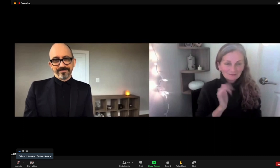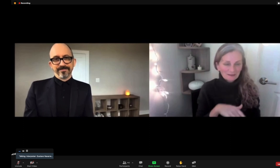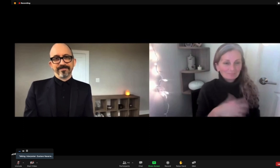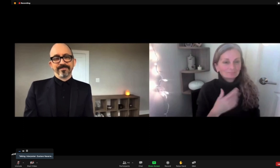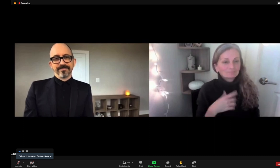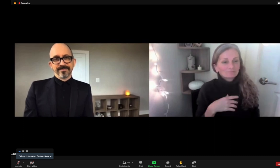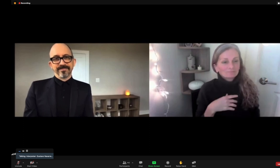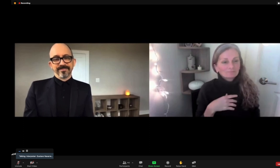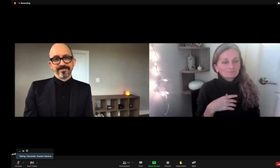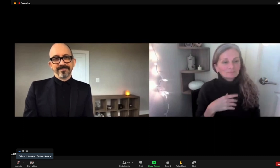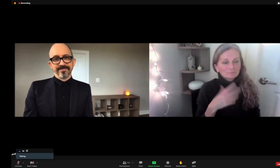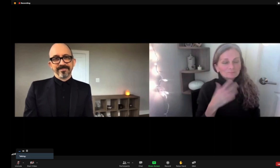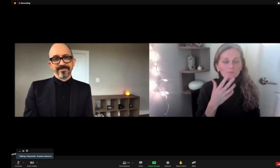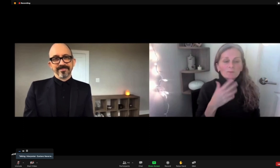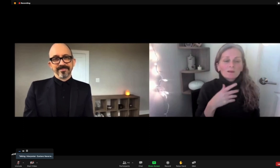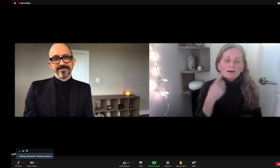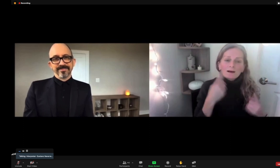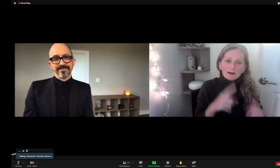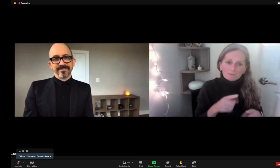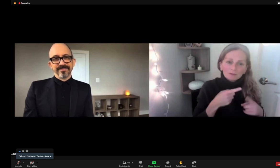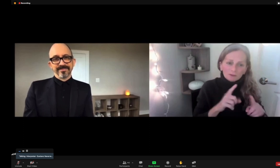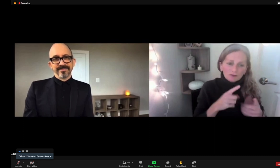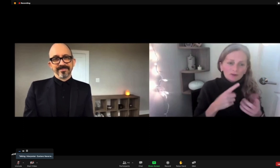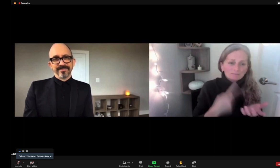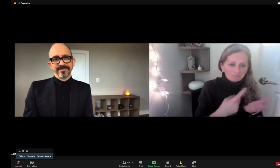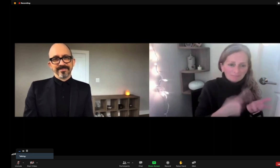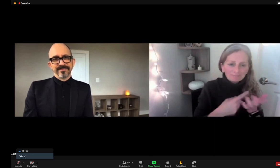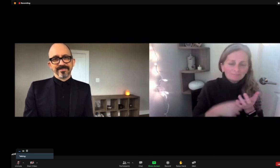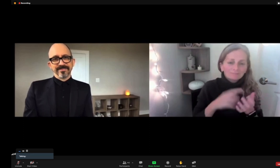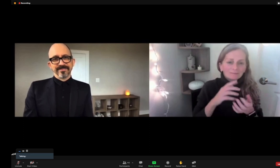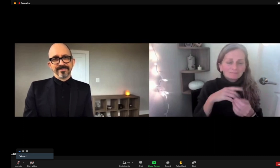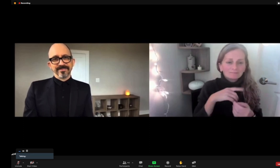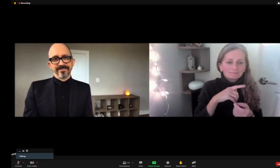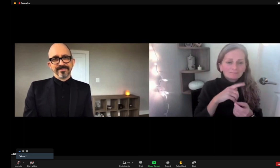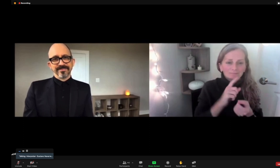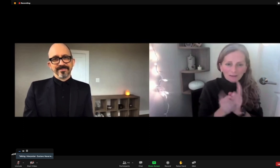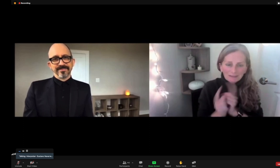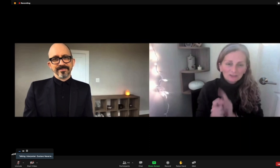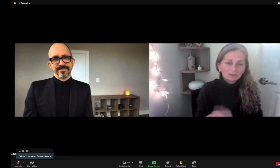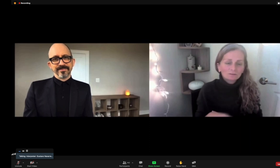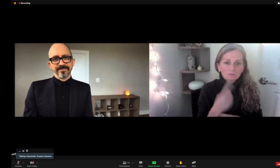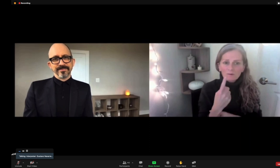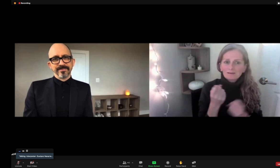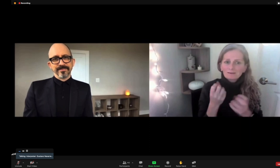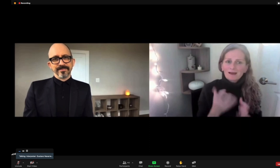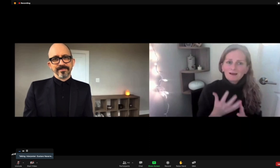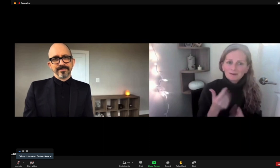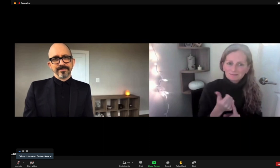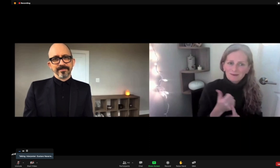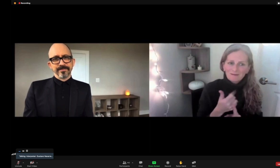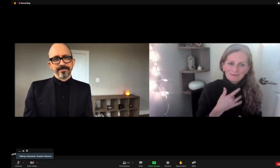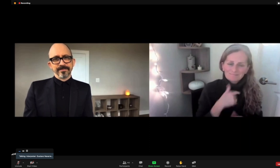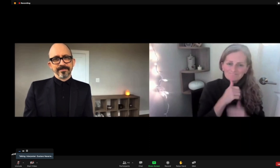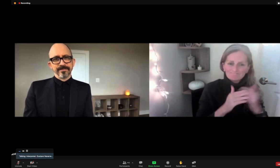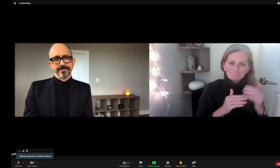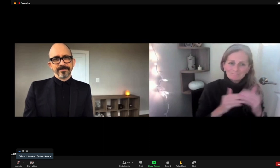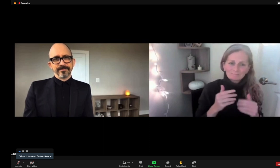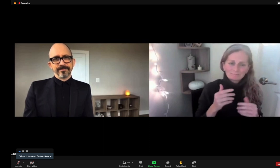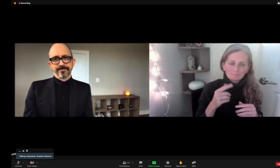the camera person. That's it. And among the discussions that we were having during the translations, one of the signers said